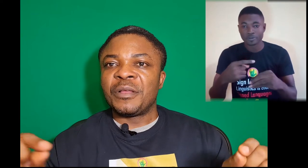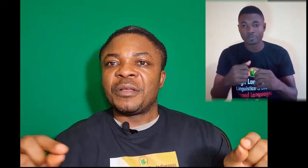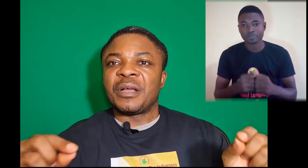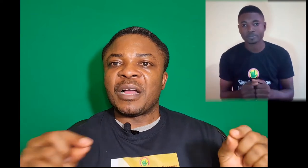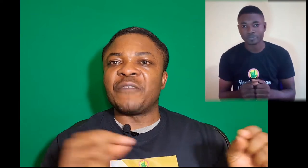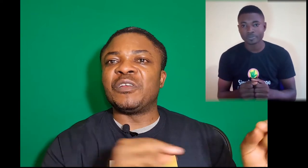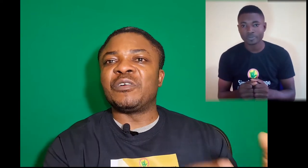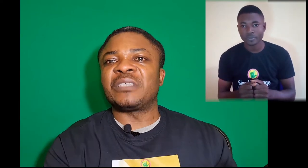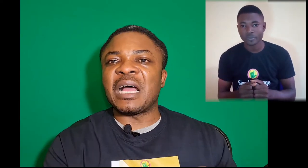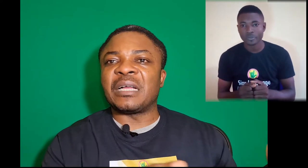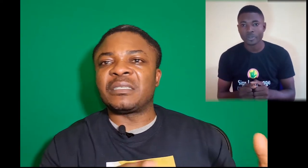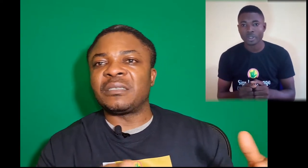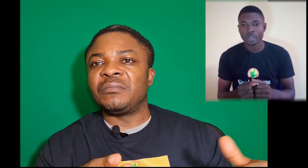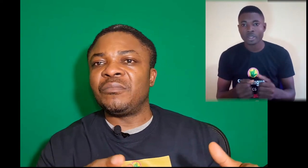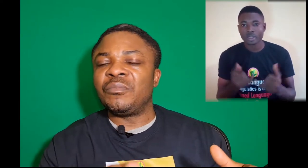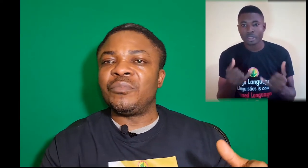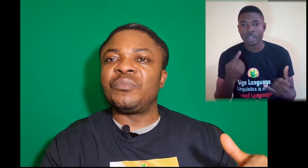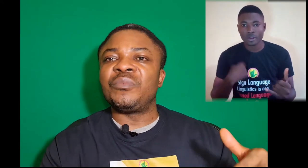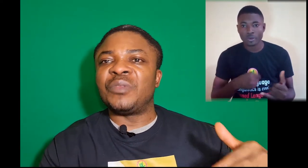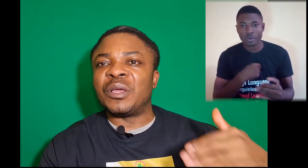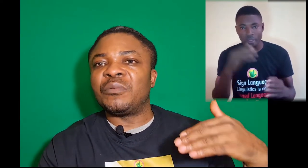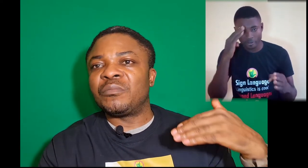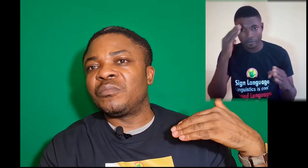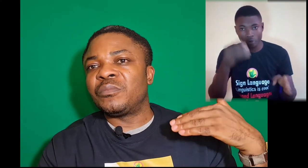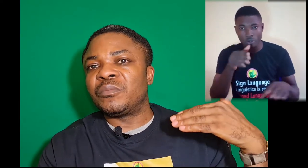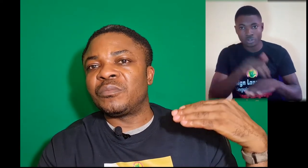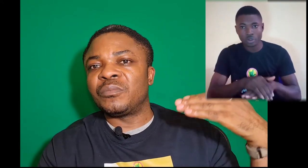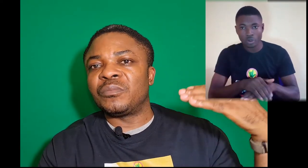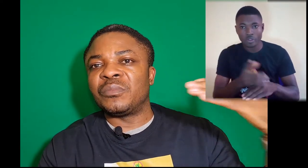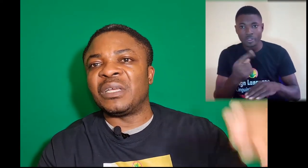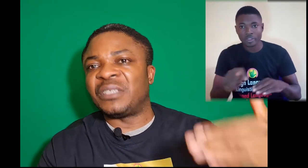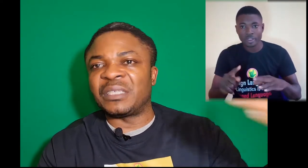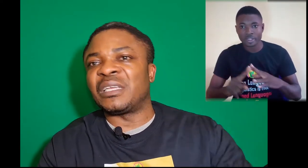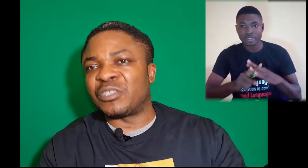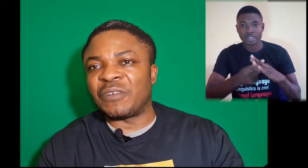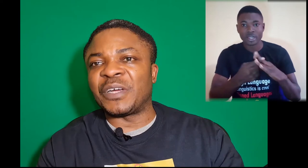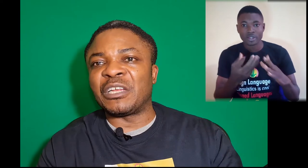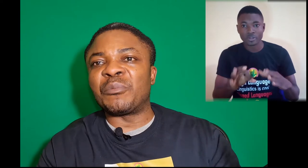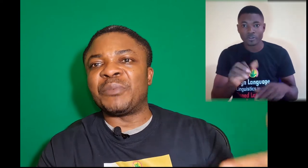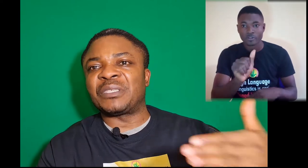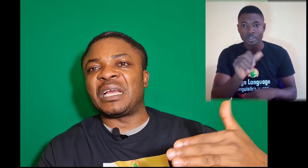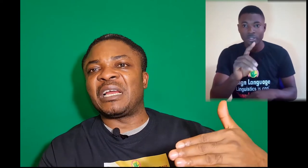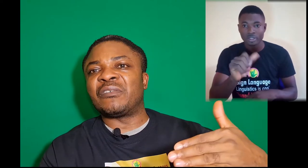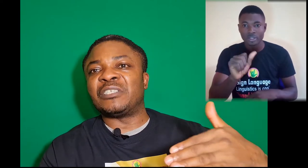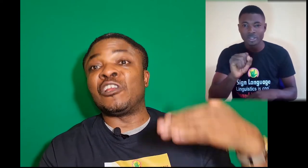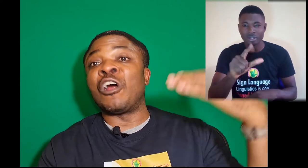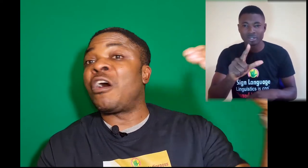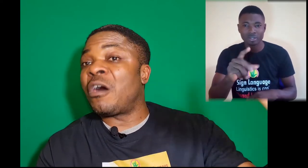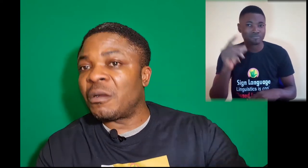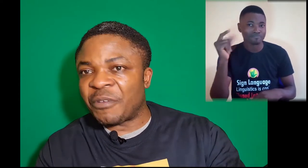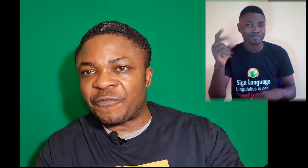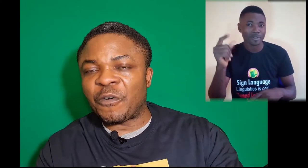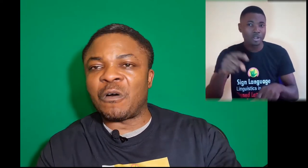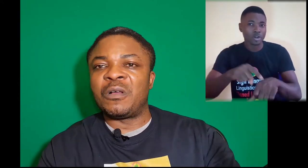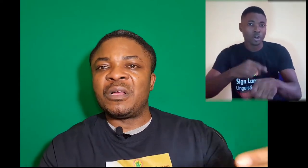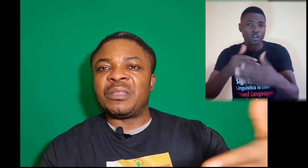Having looked at the existence of Adam Robert's sign language long before the